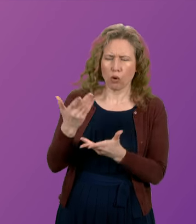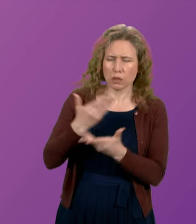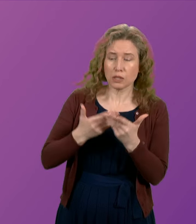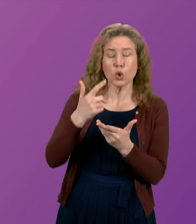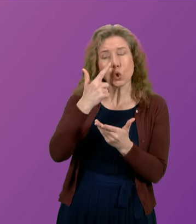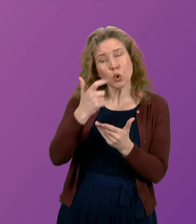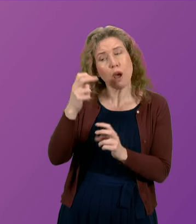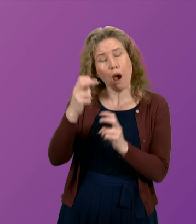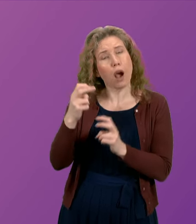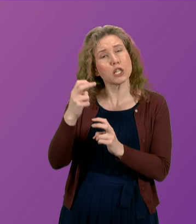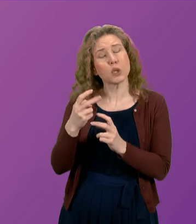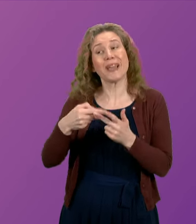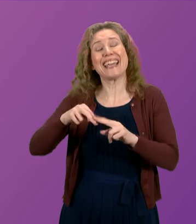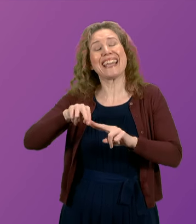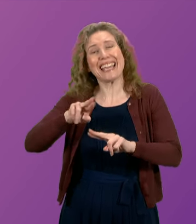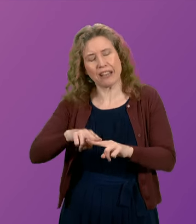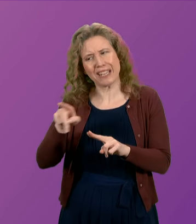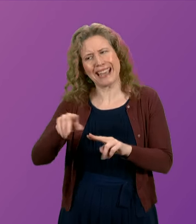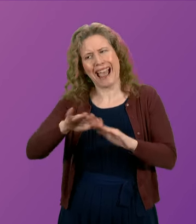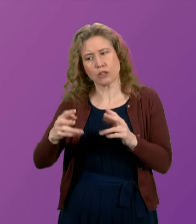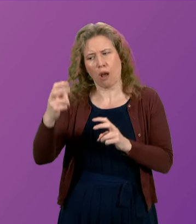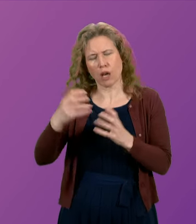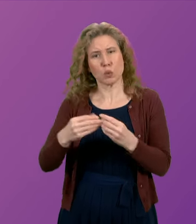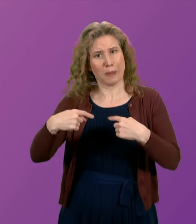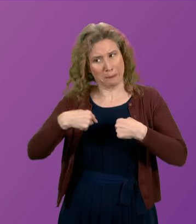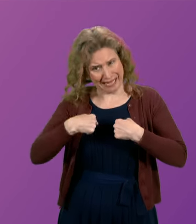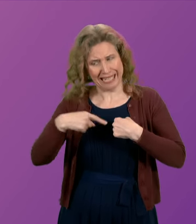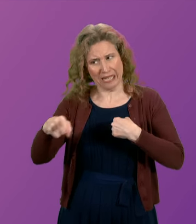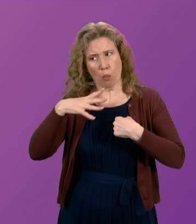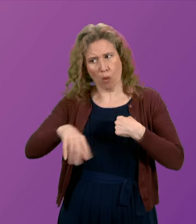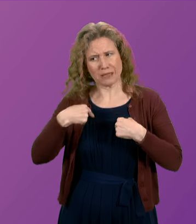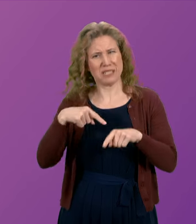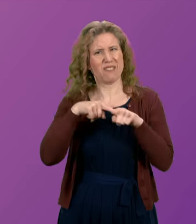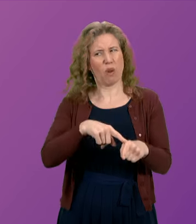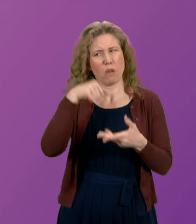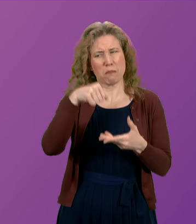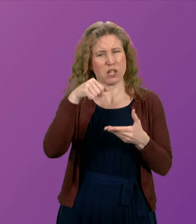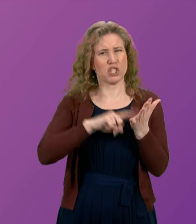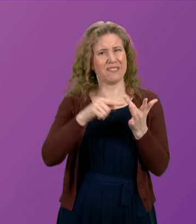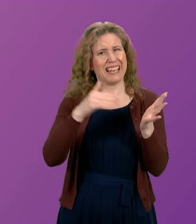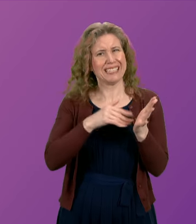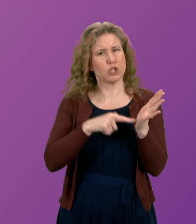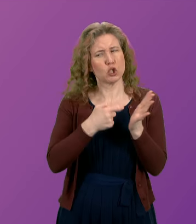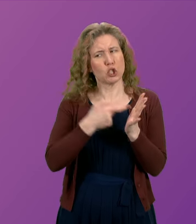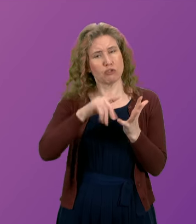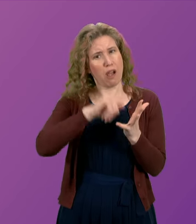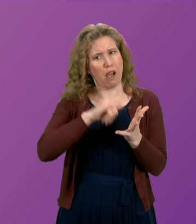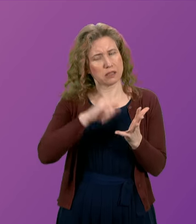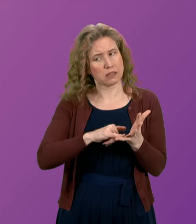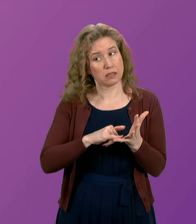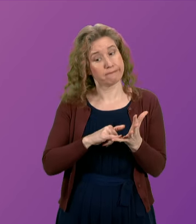to argue for this if he hadn't argued for me to follow the budget of Liz Truss. That was